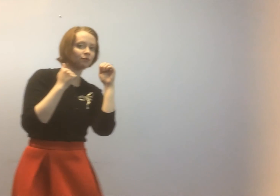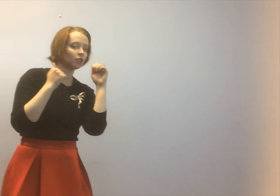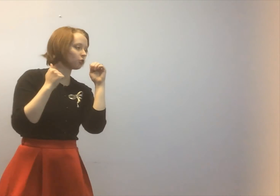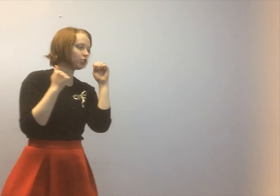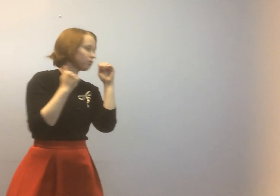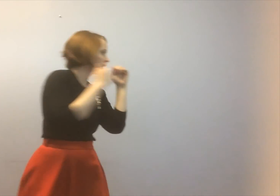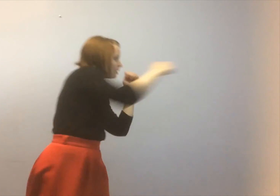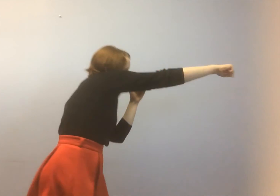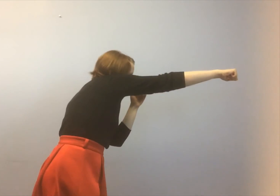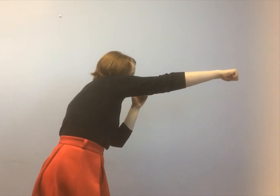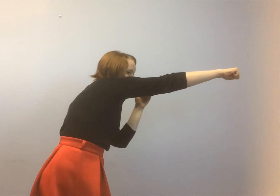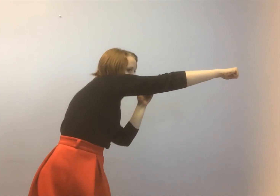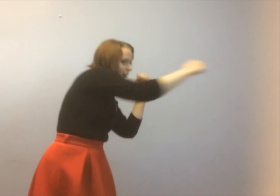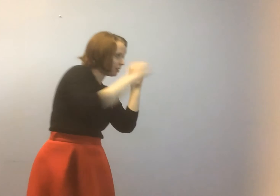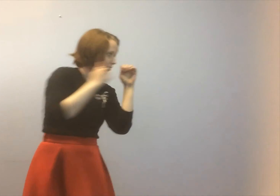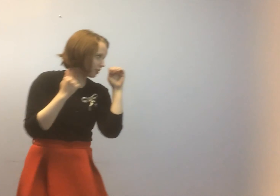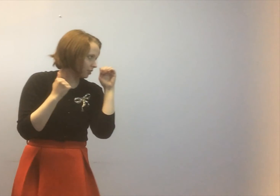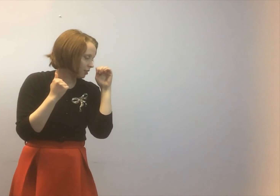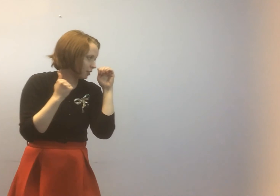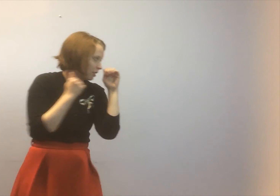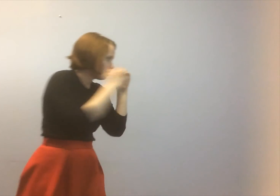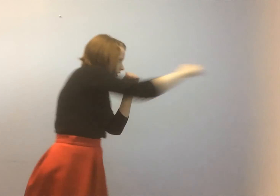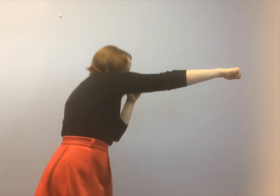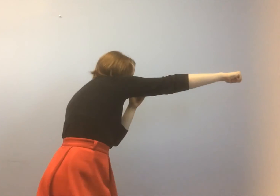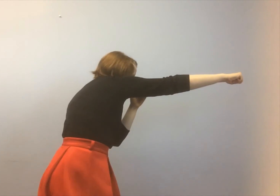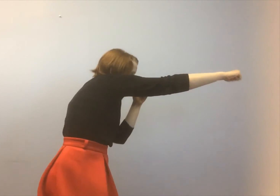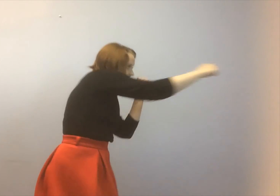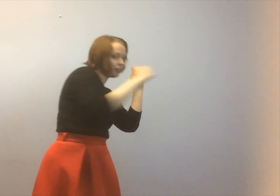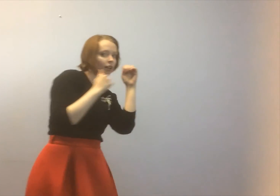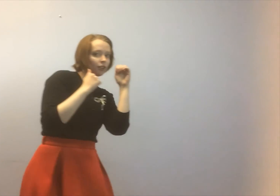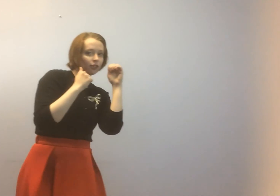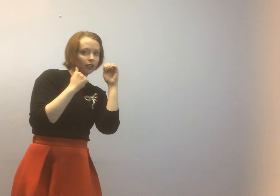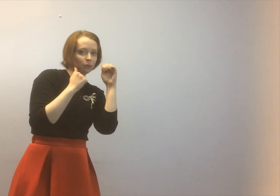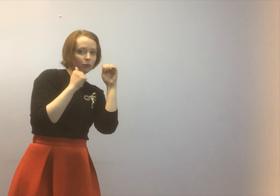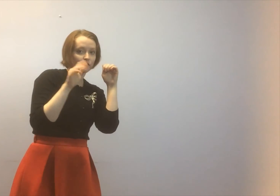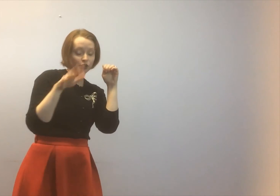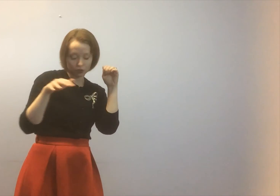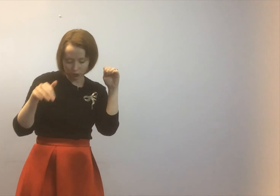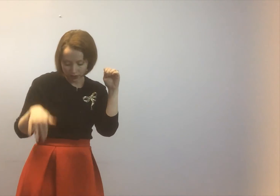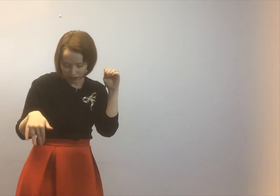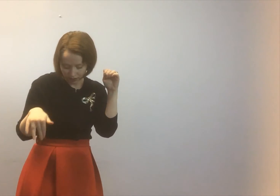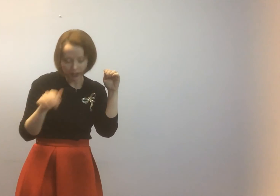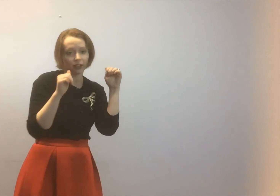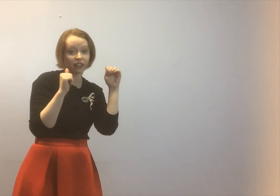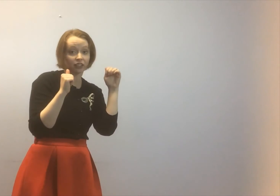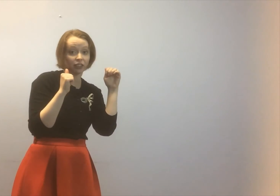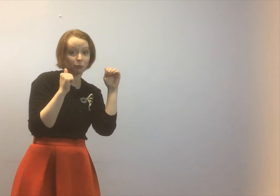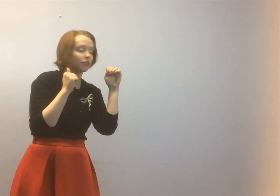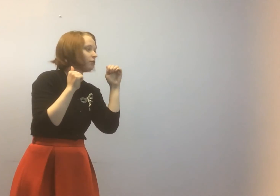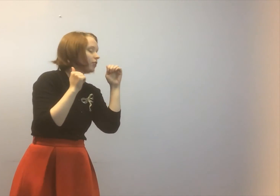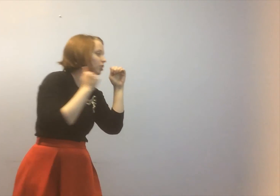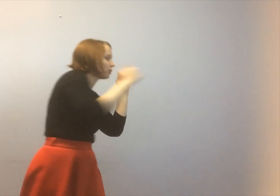so it just makes it a lot easier and then the other element which I'll do I'll add a clip to this video